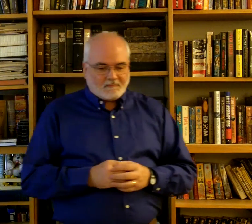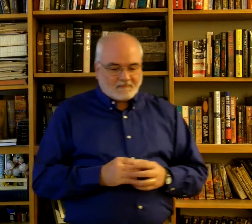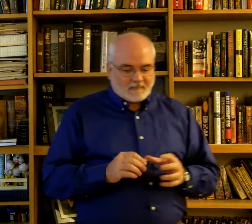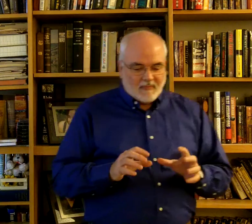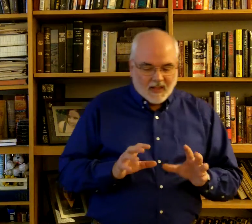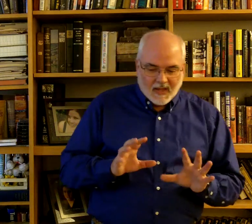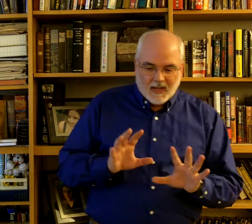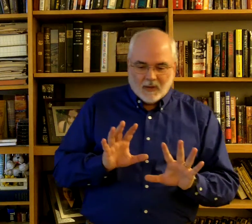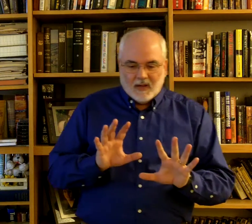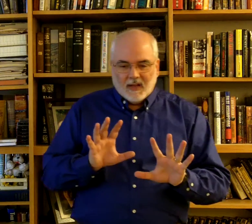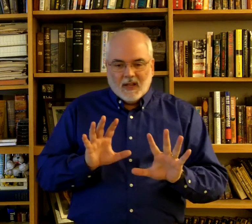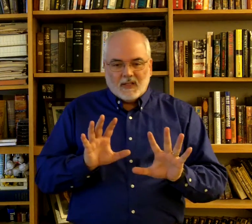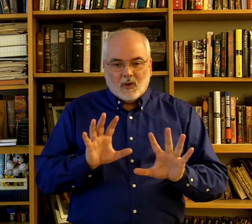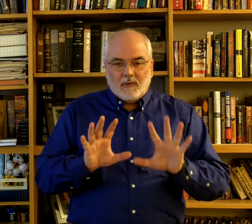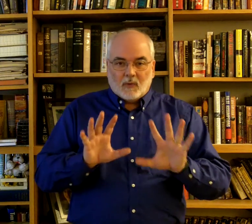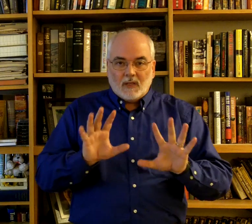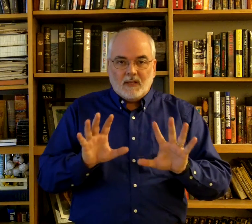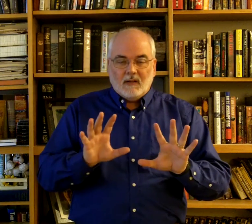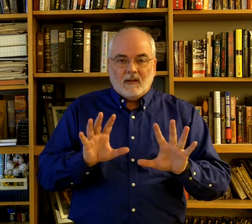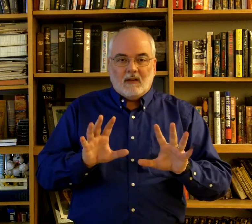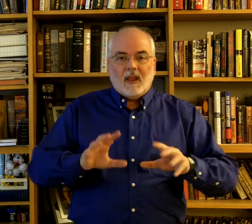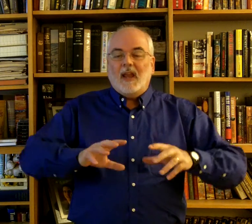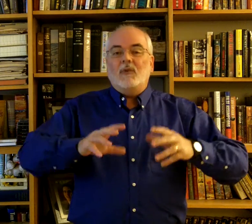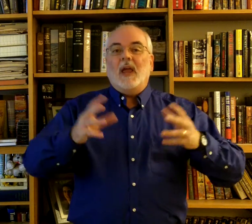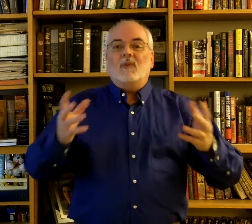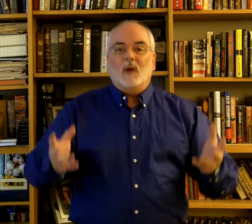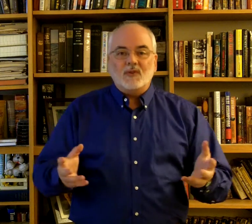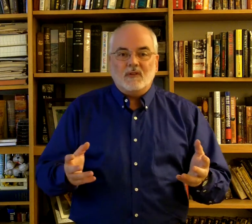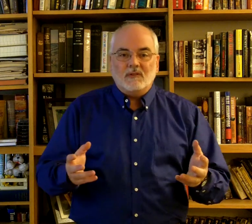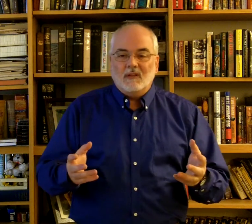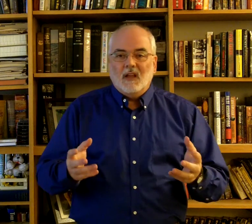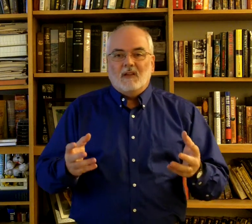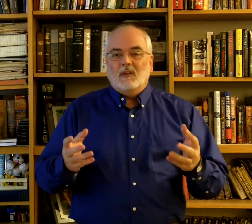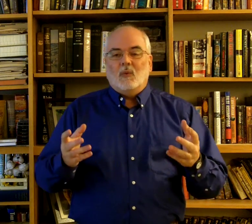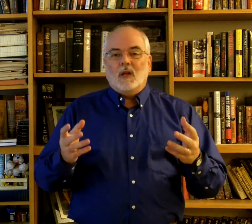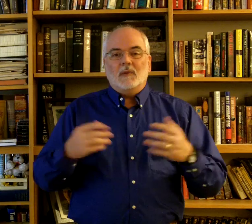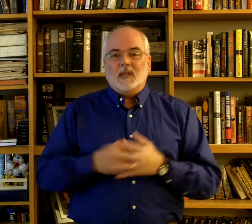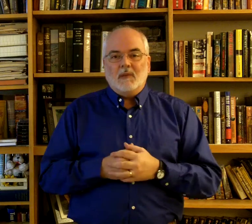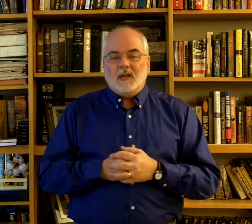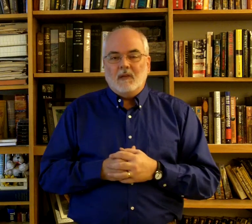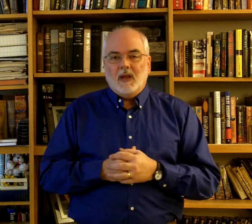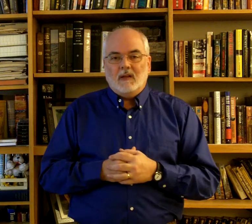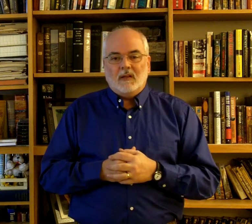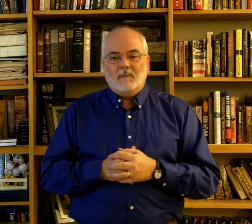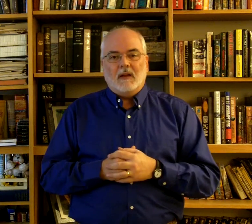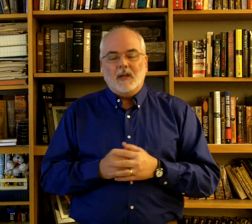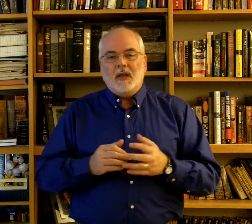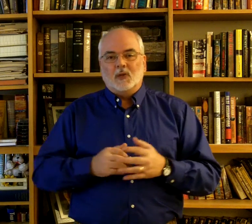And, anyway, so if you're rusty, and if you have questions, you're welcome to send me an email. My email is